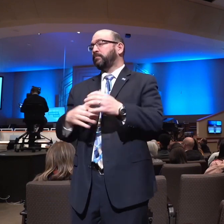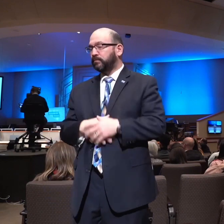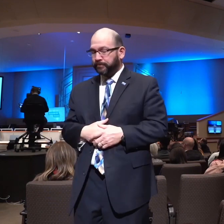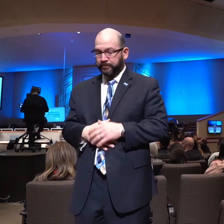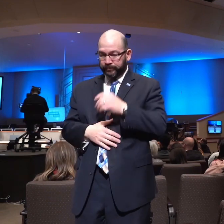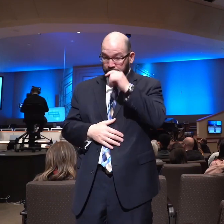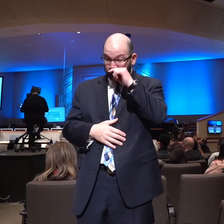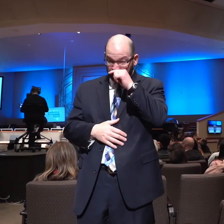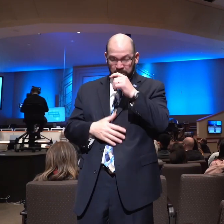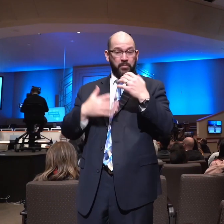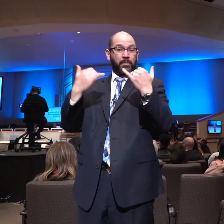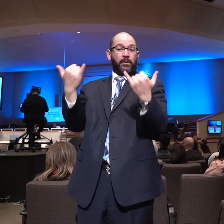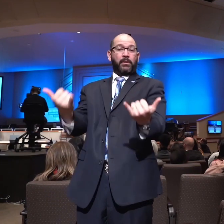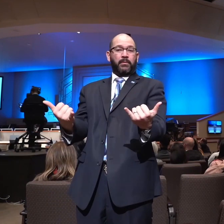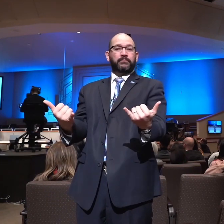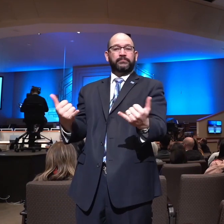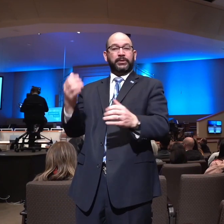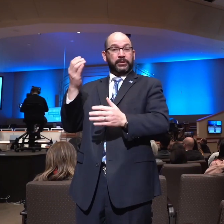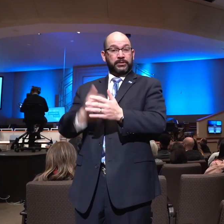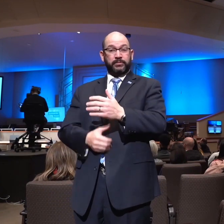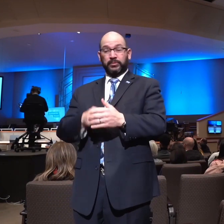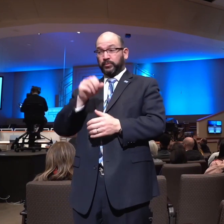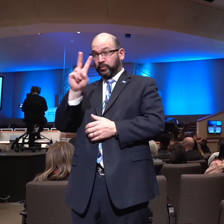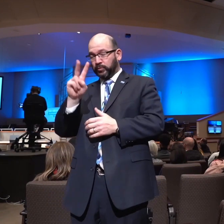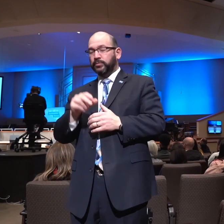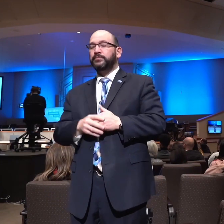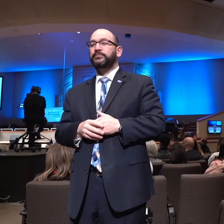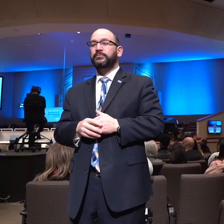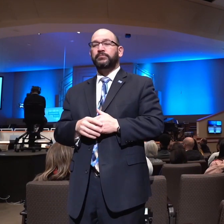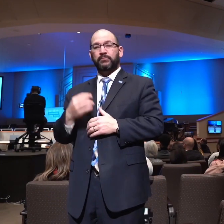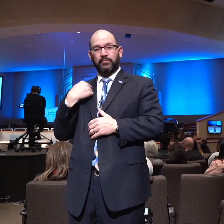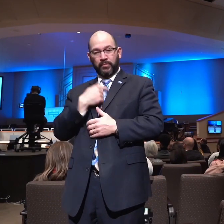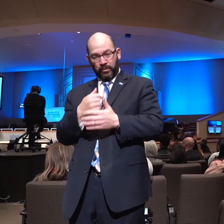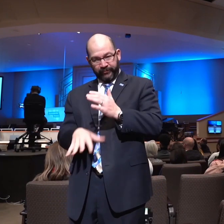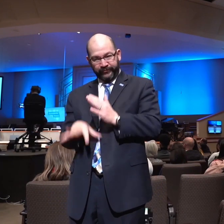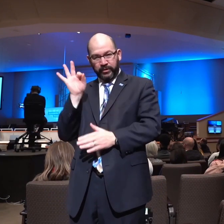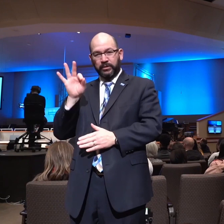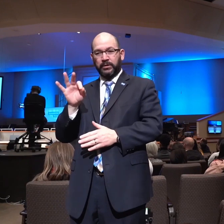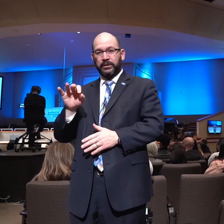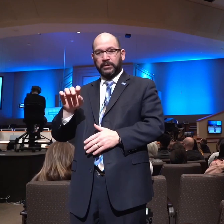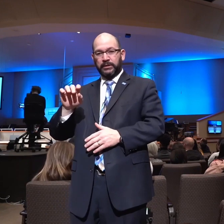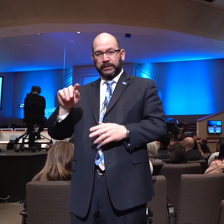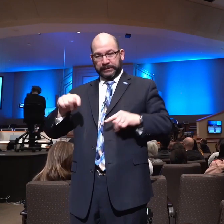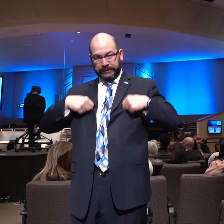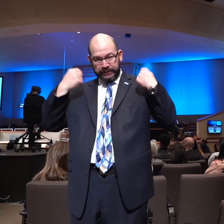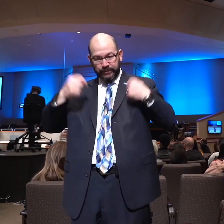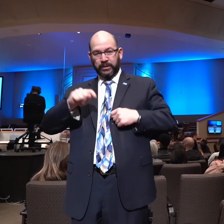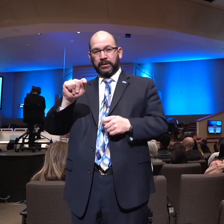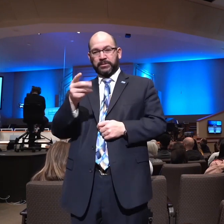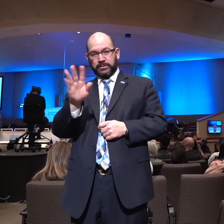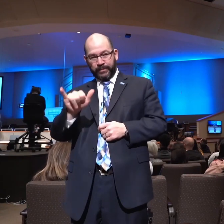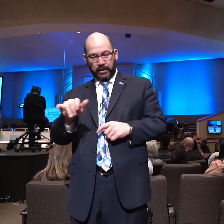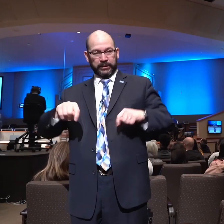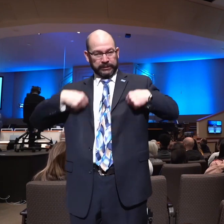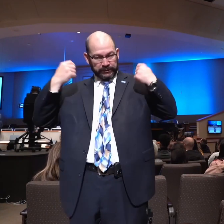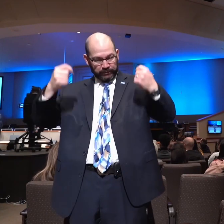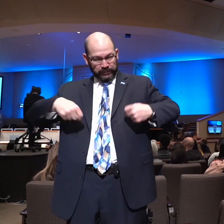as we come to this particular chapter tonight, we find that Timothy, who would be surrounded with warfare, battles, doubts, and